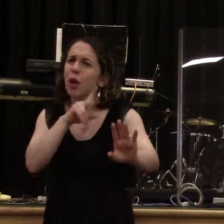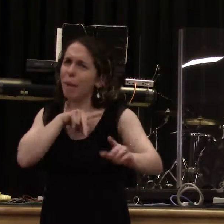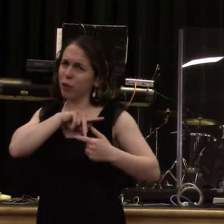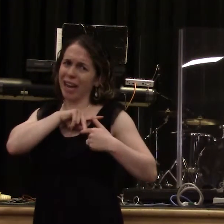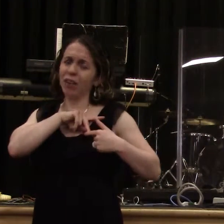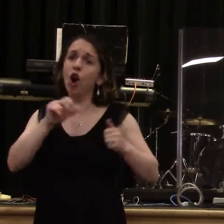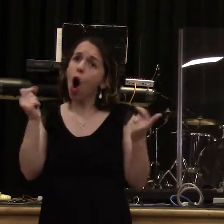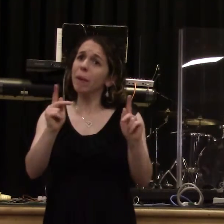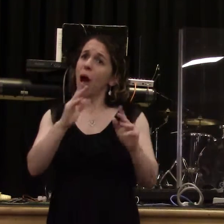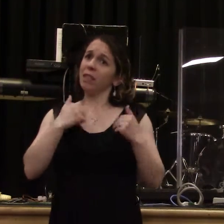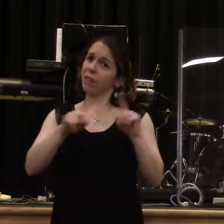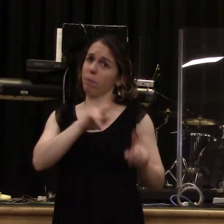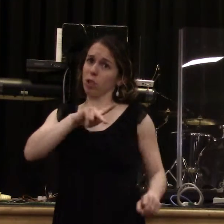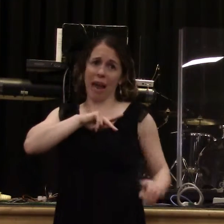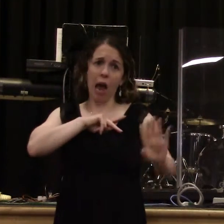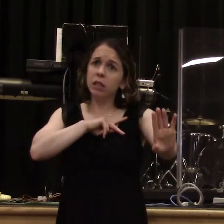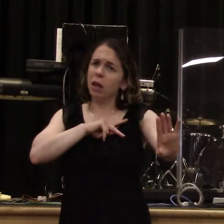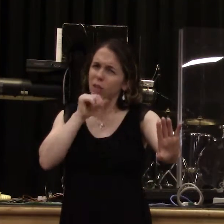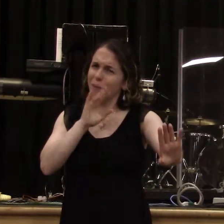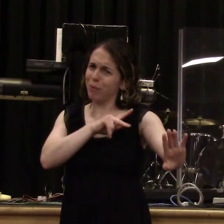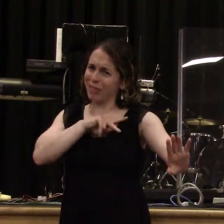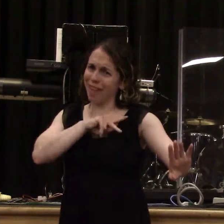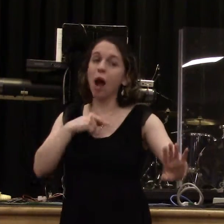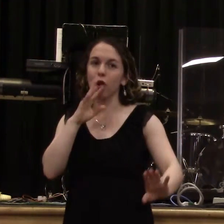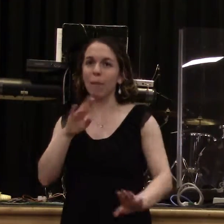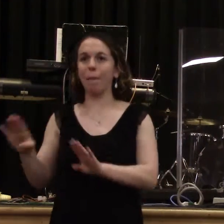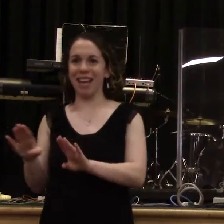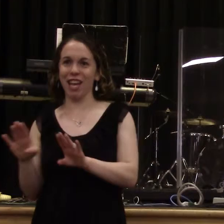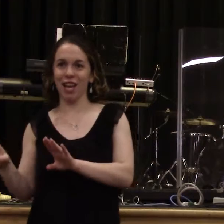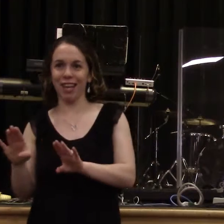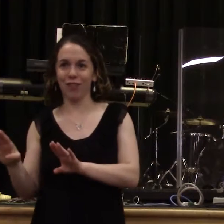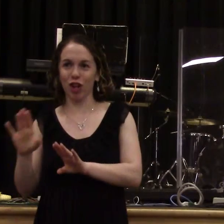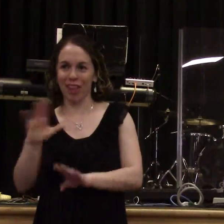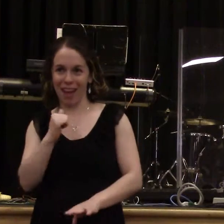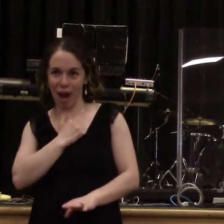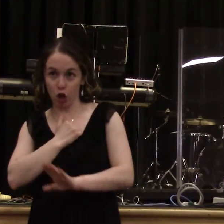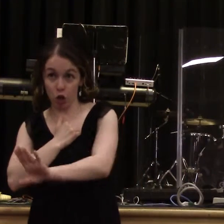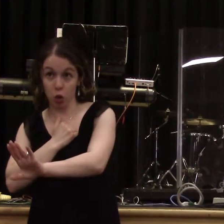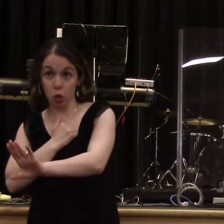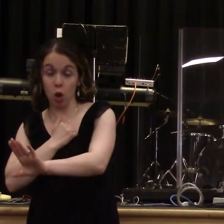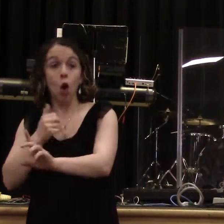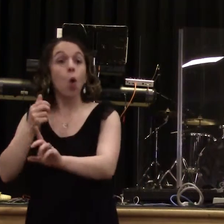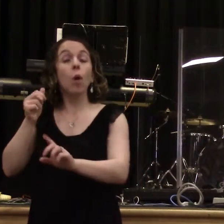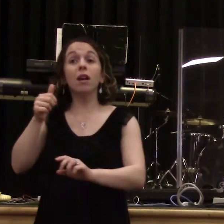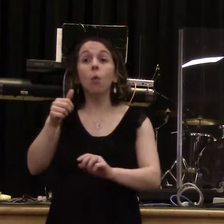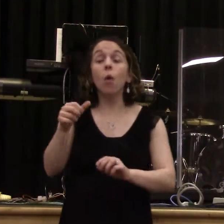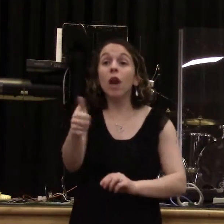person, so I'm going to run them off. No, let me tell you something. When they're preaching against the gospel, it's wrong. When they're preaching compromise and